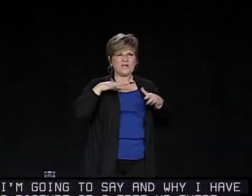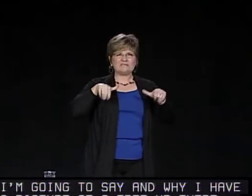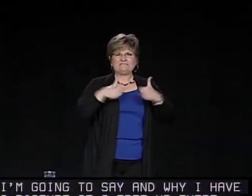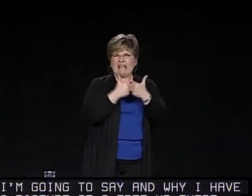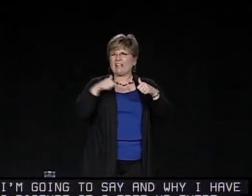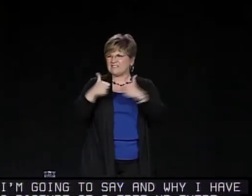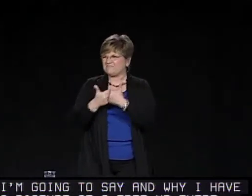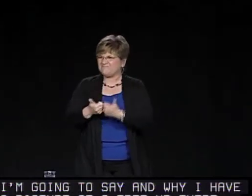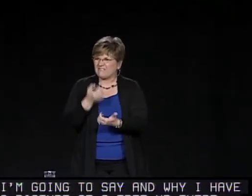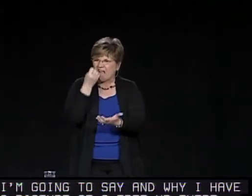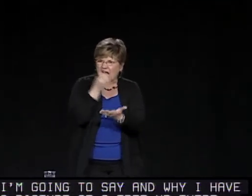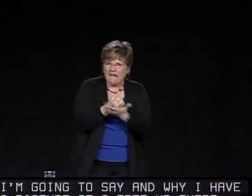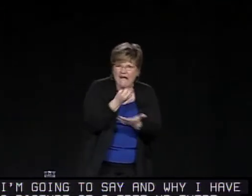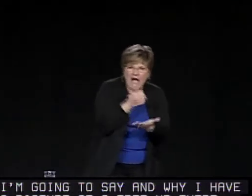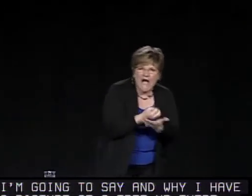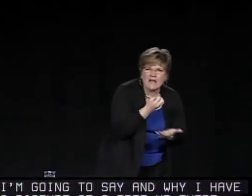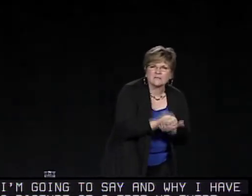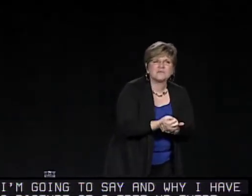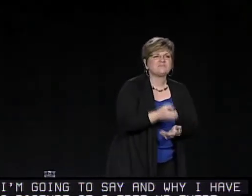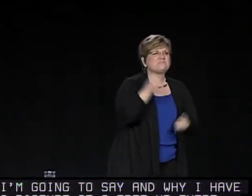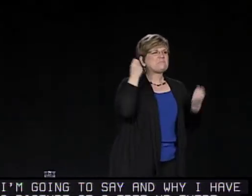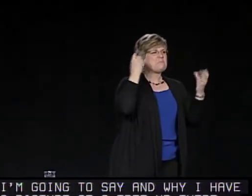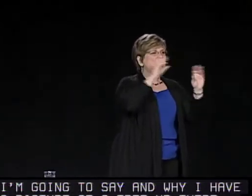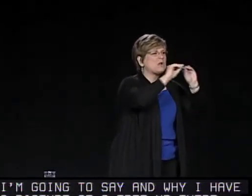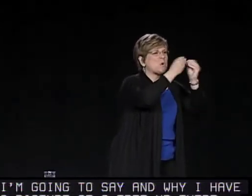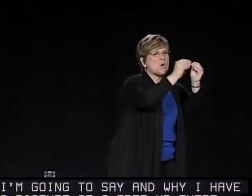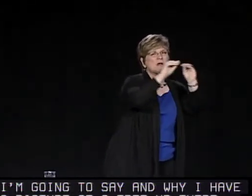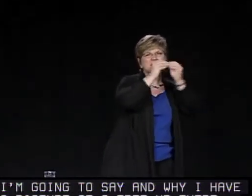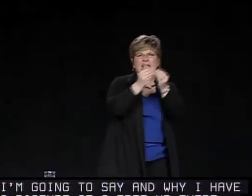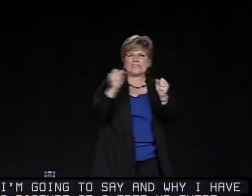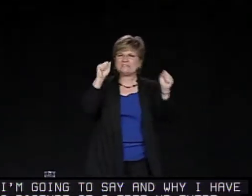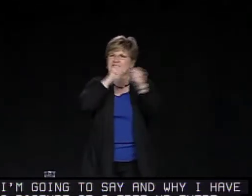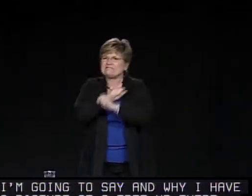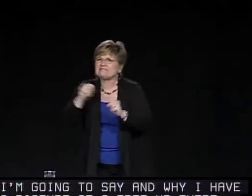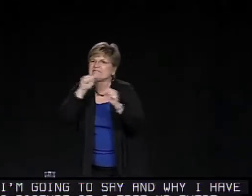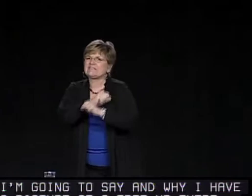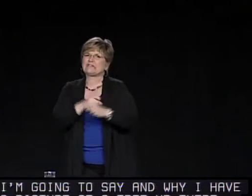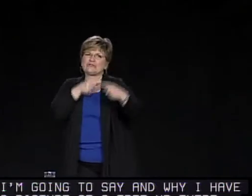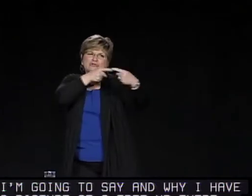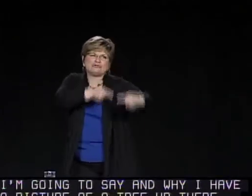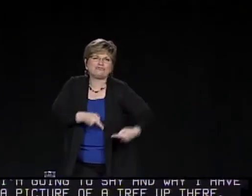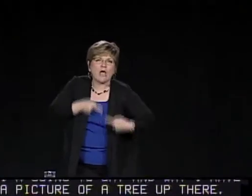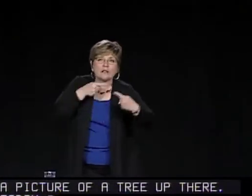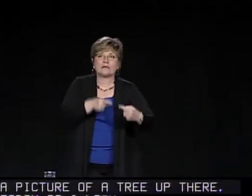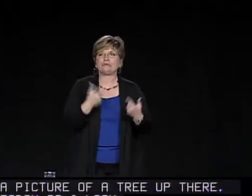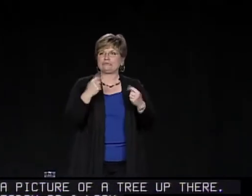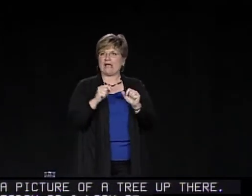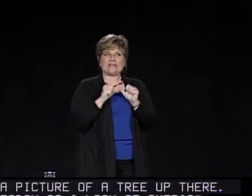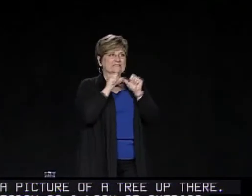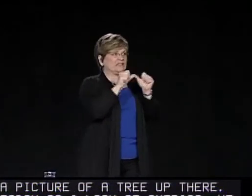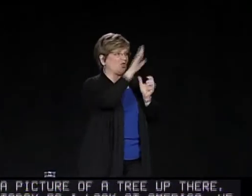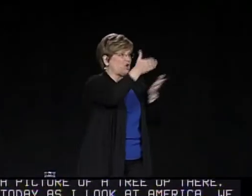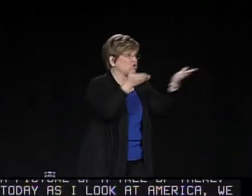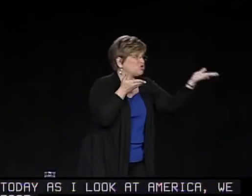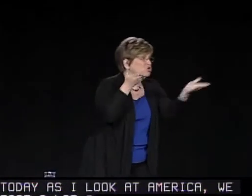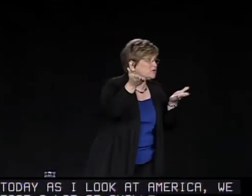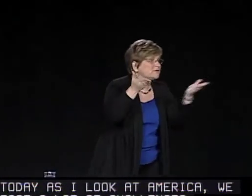Today, as I look at America, we face a lot of challenges in our economy. Many organizations are fighting and struggling just to stay